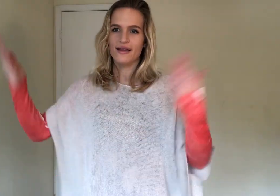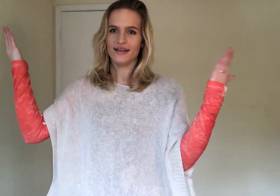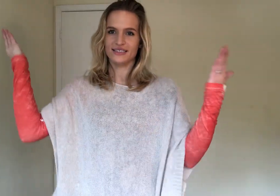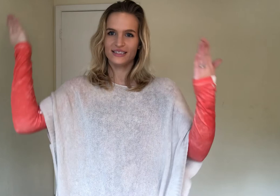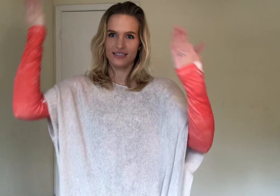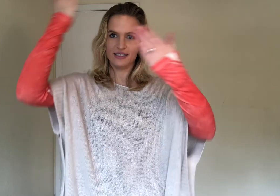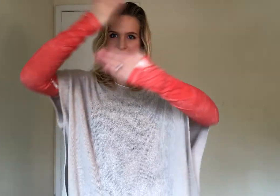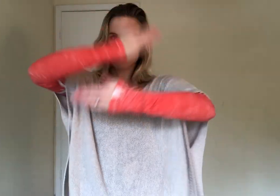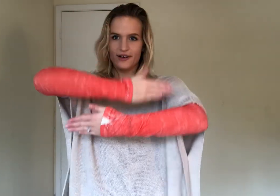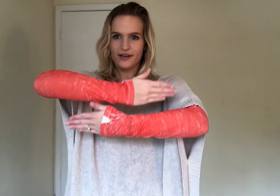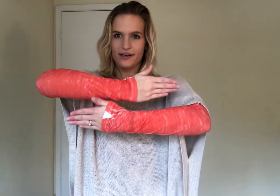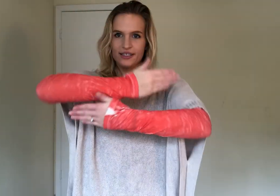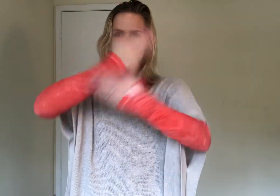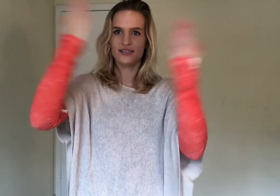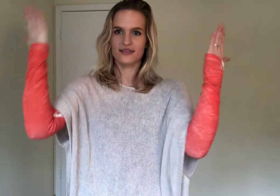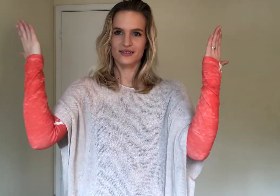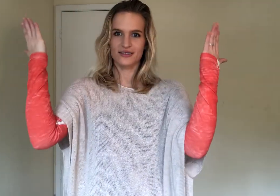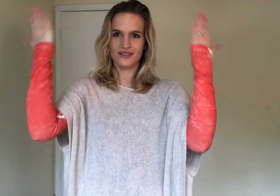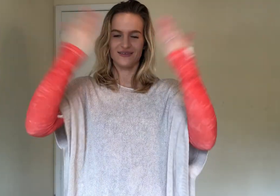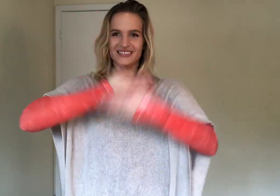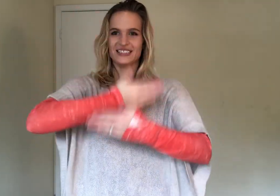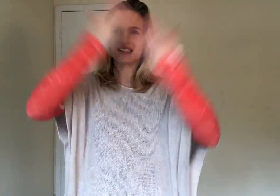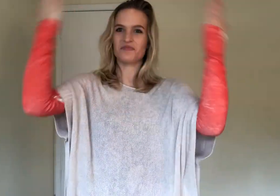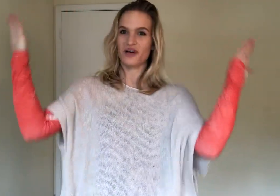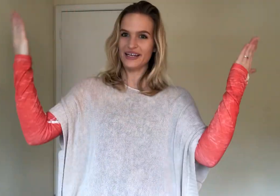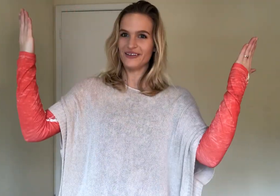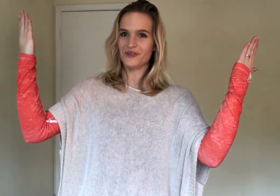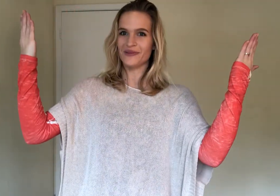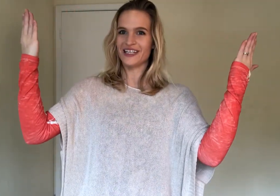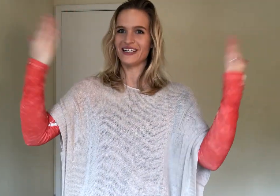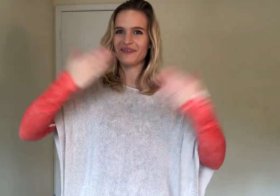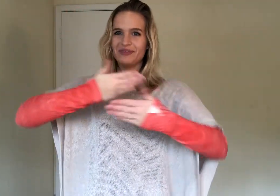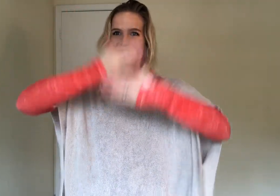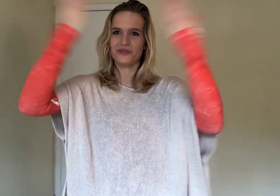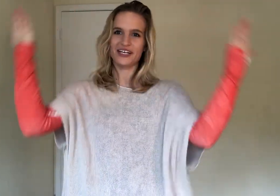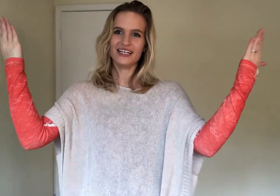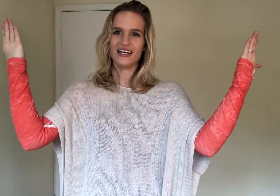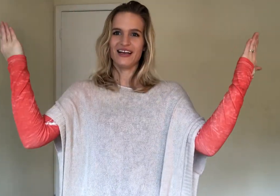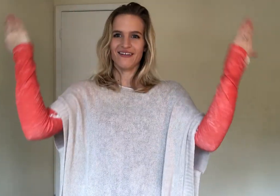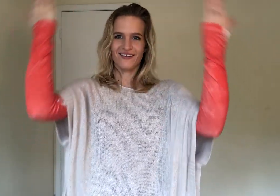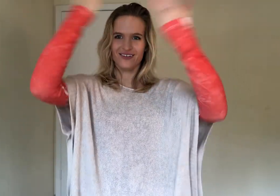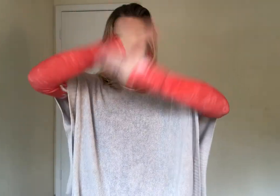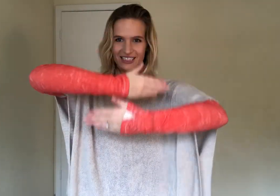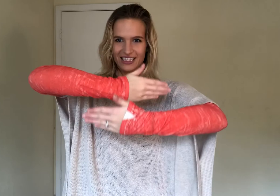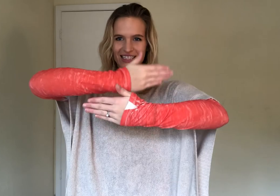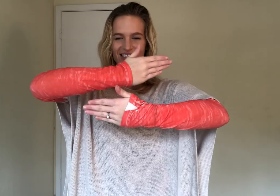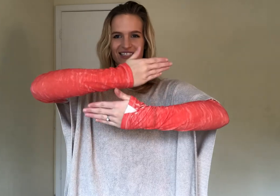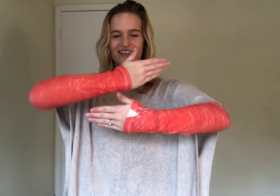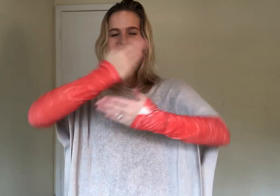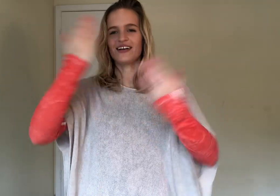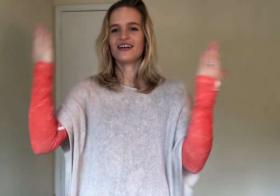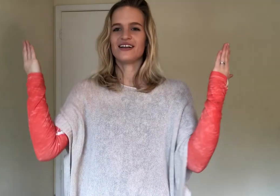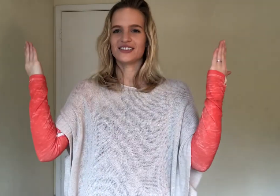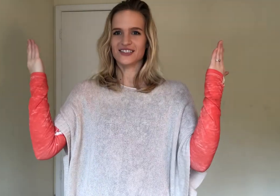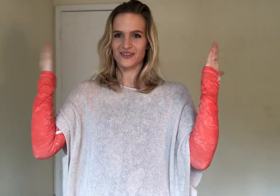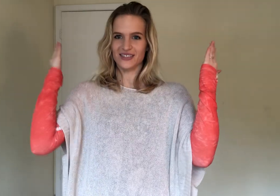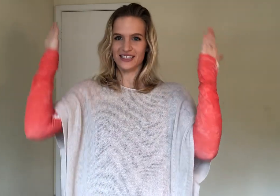That's the darkness. So this is bright. Opening it up is bright. Closing it is dark. So the